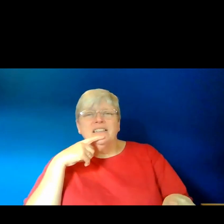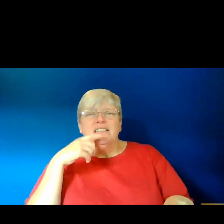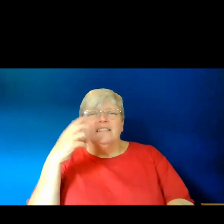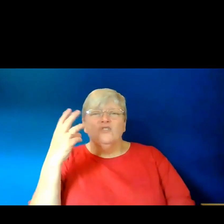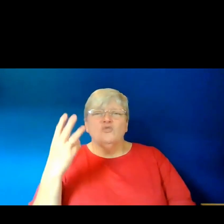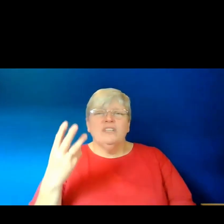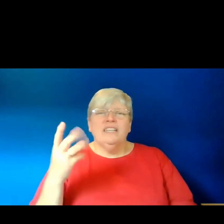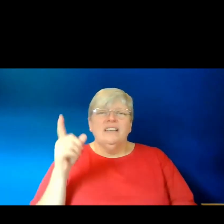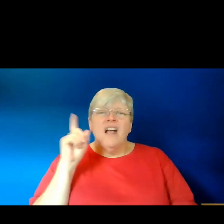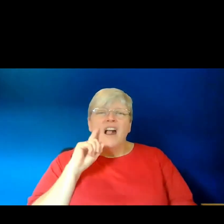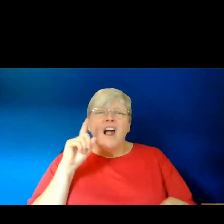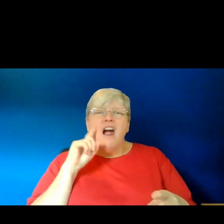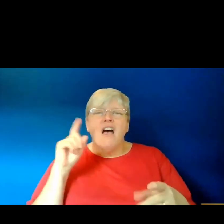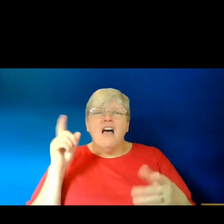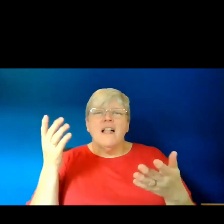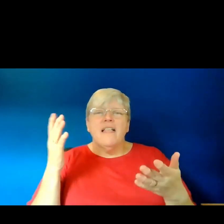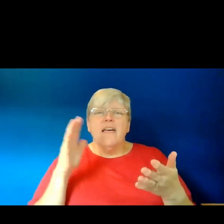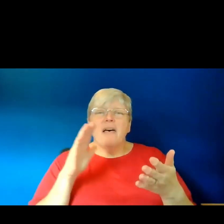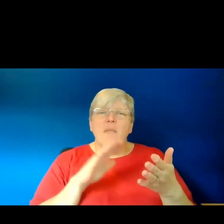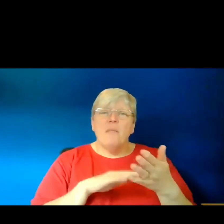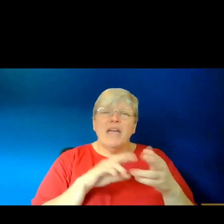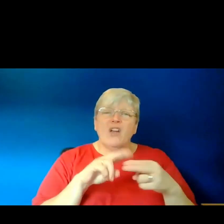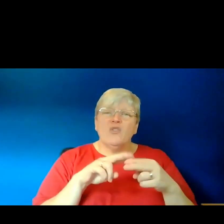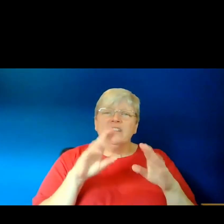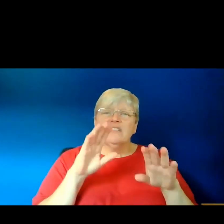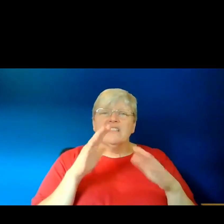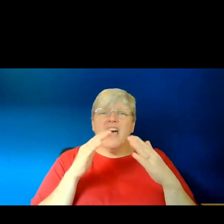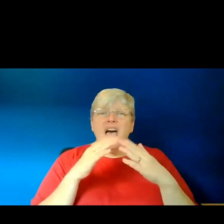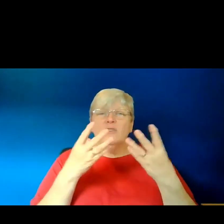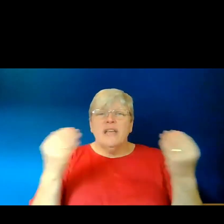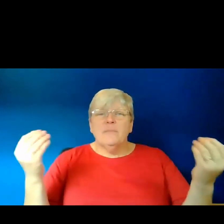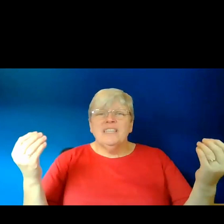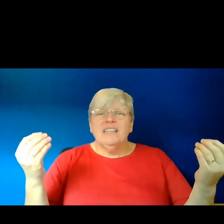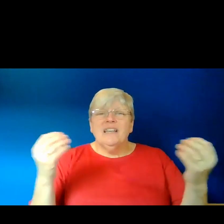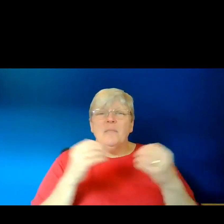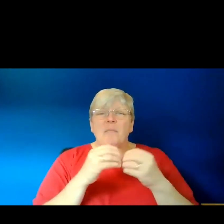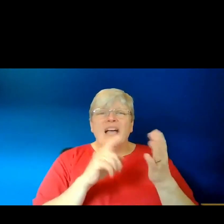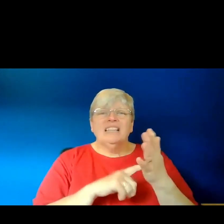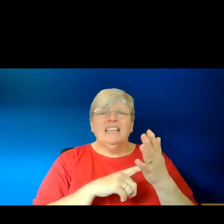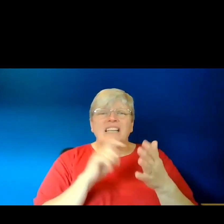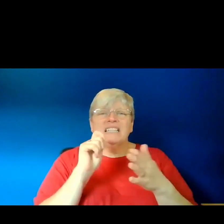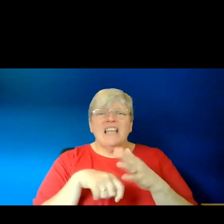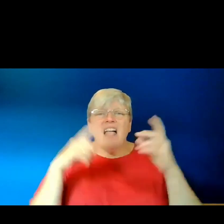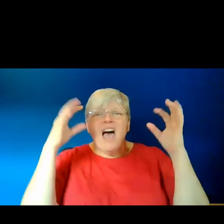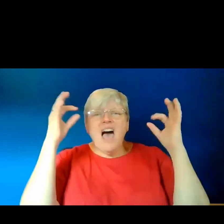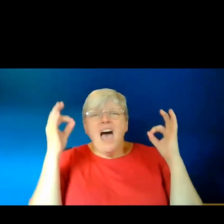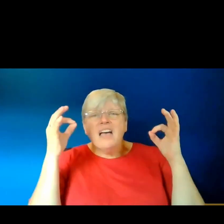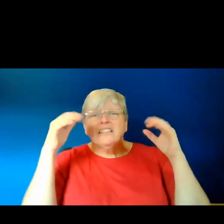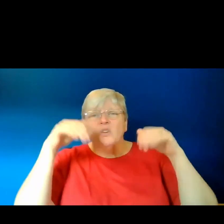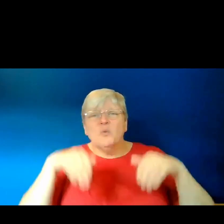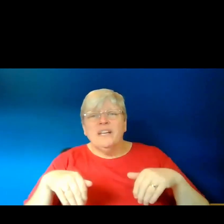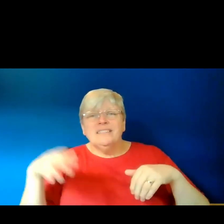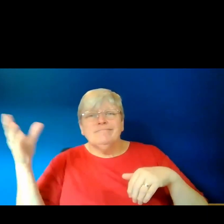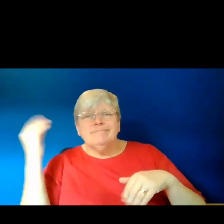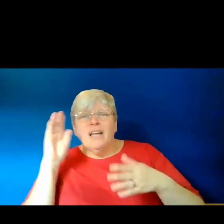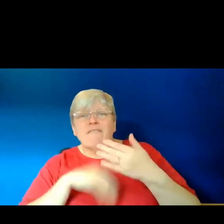13. A girl in her parents' deserted house in Baklil, 14. Selling hats, waiting for word from